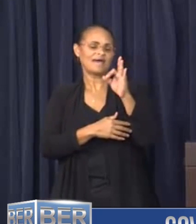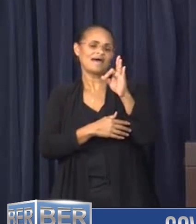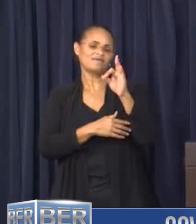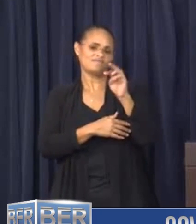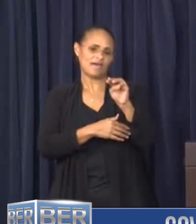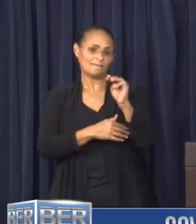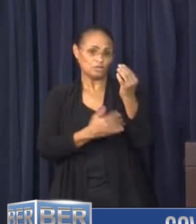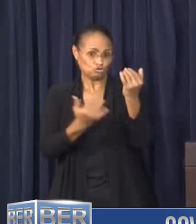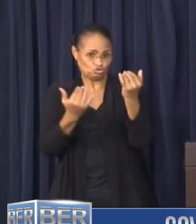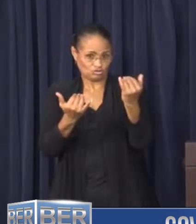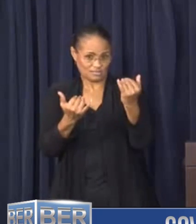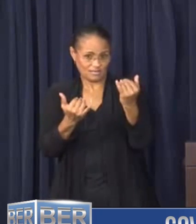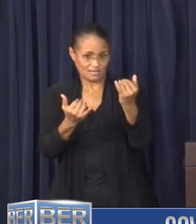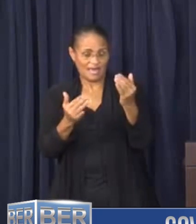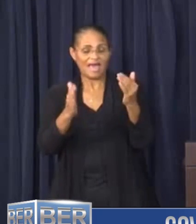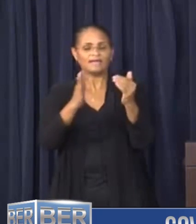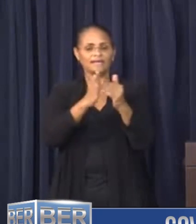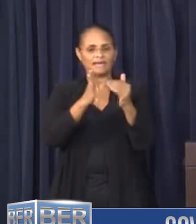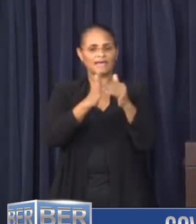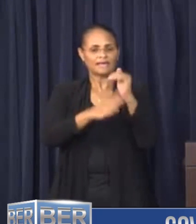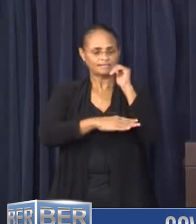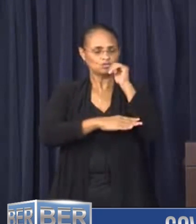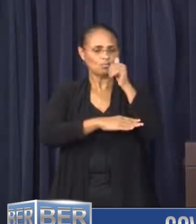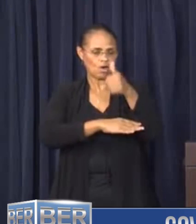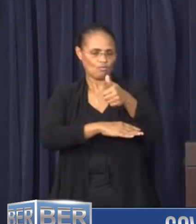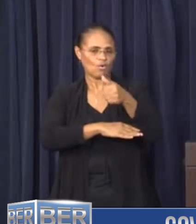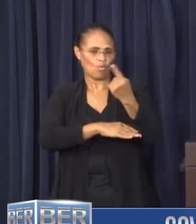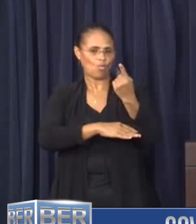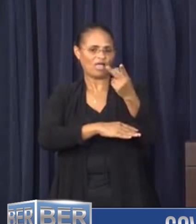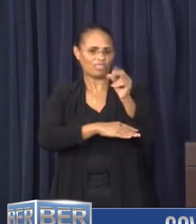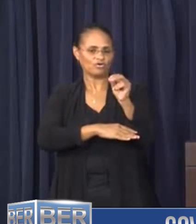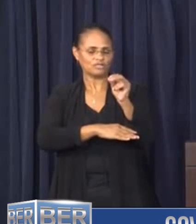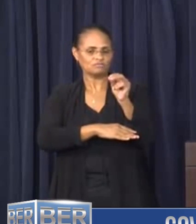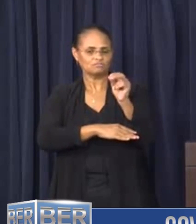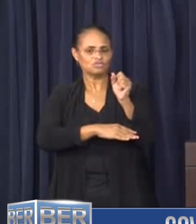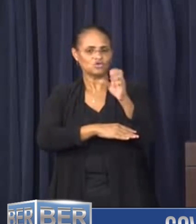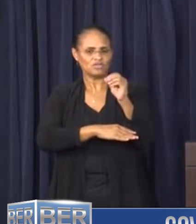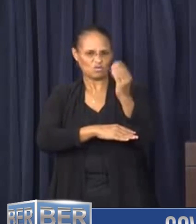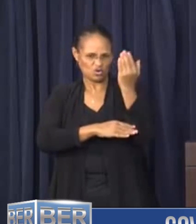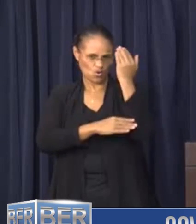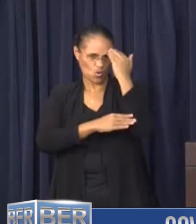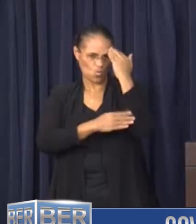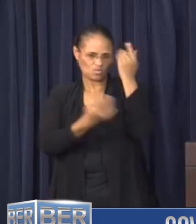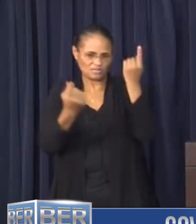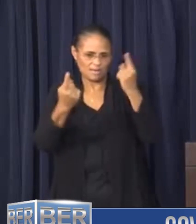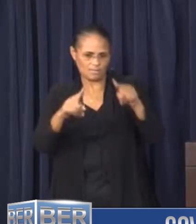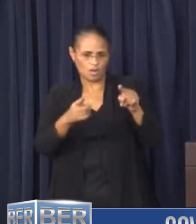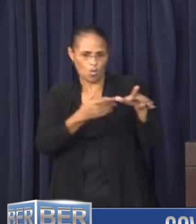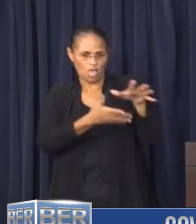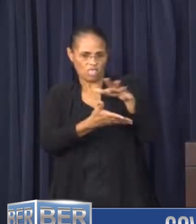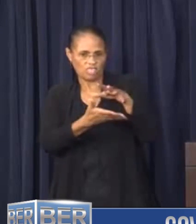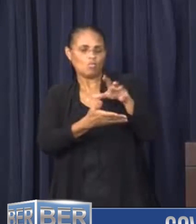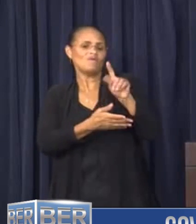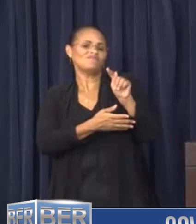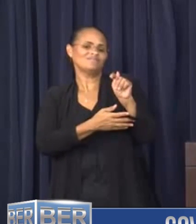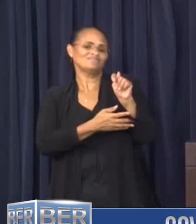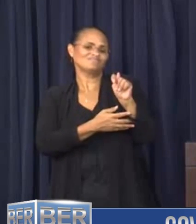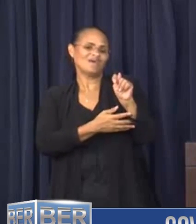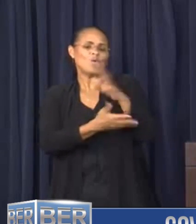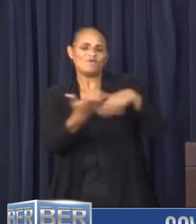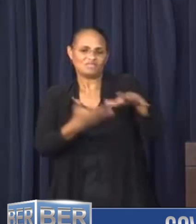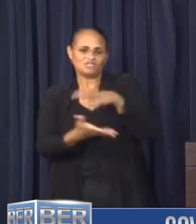and again at 1.30 p.m. so they can stay abreast of the storm activities. If you have not done,